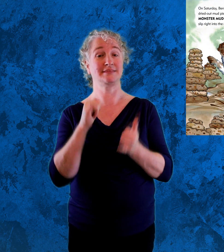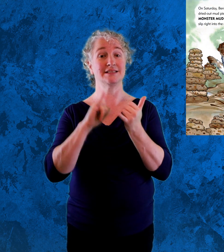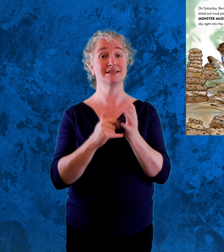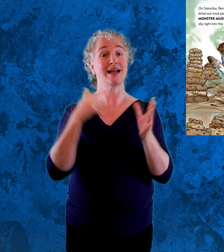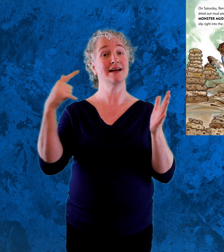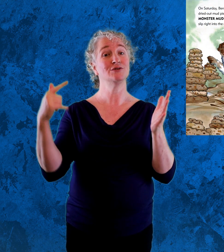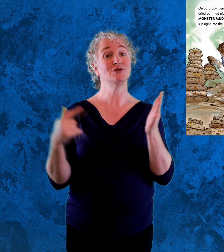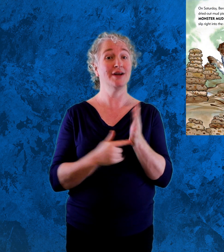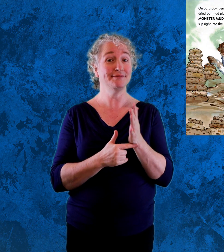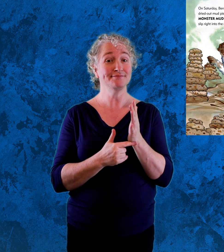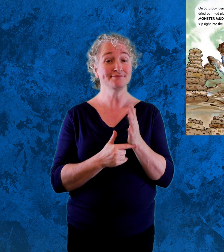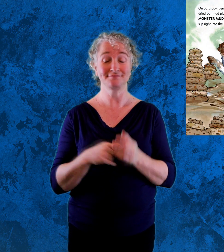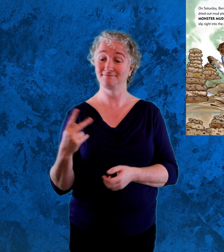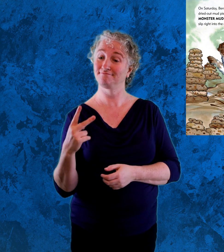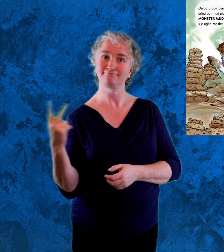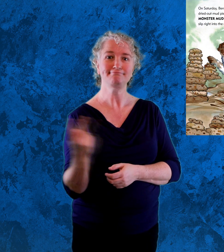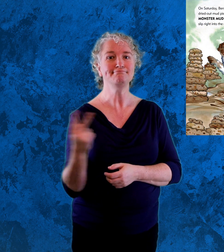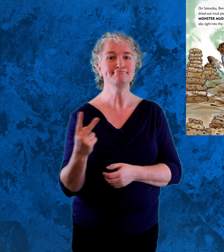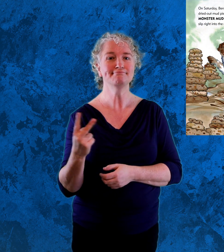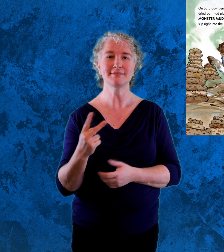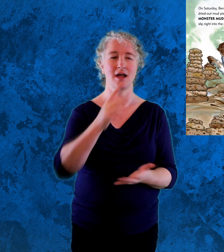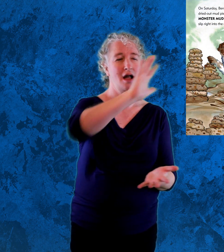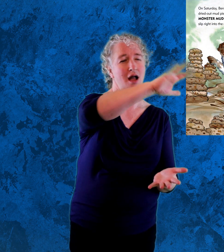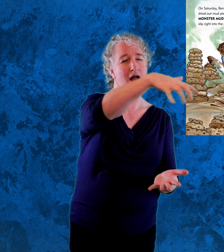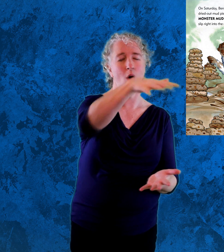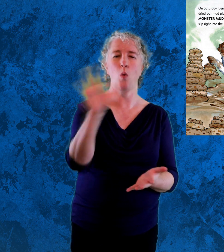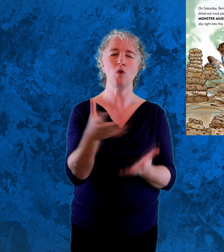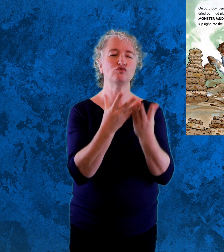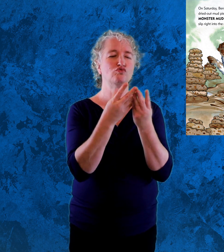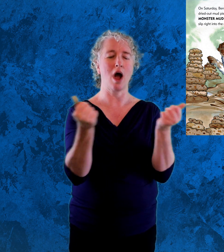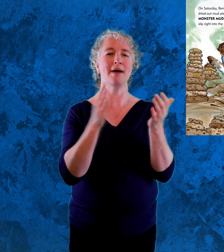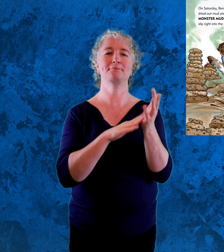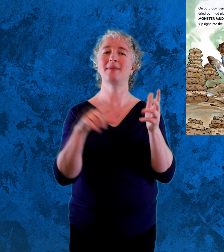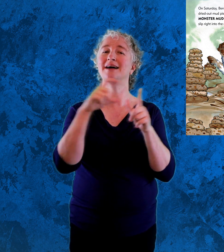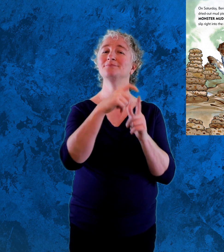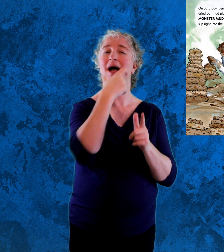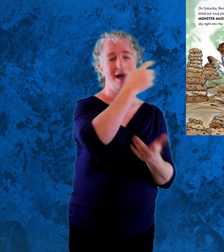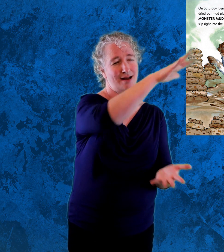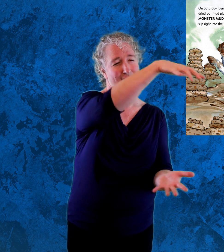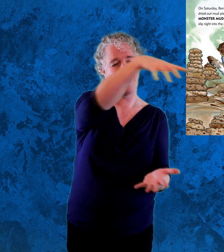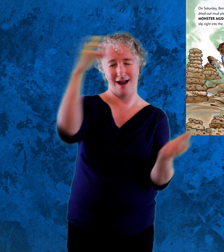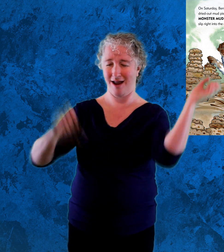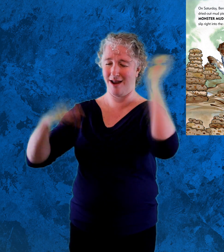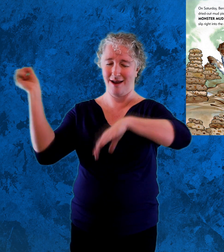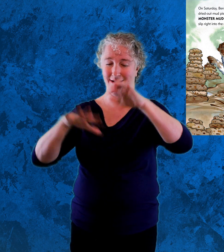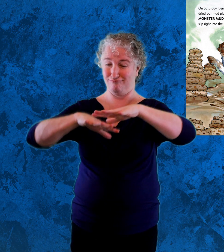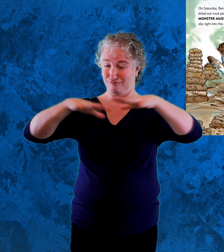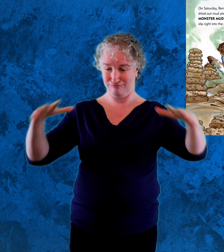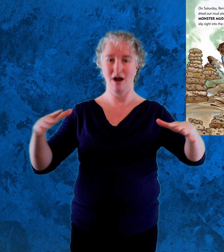On Saturday, Ben and Bandit collected all the dried out mud pies. They added